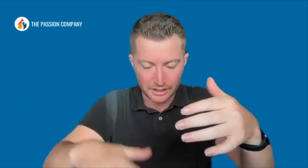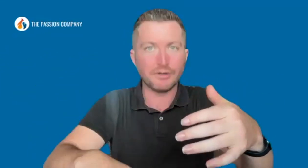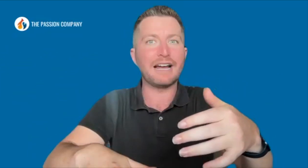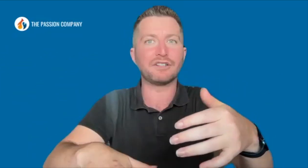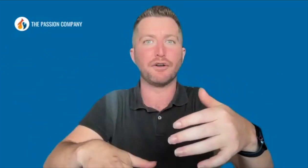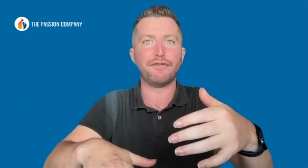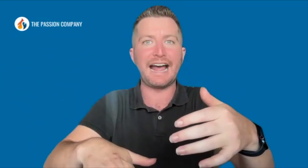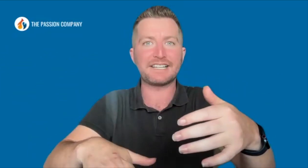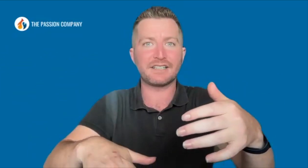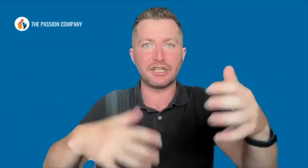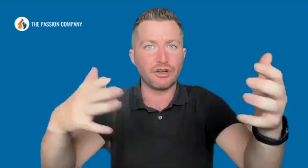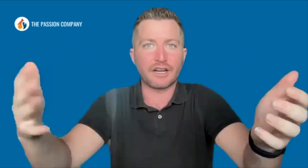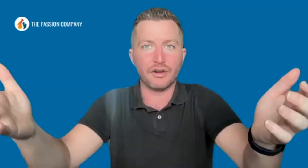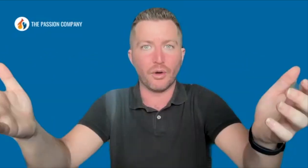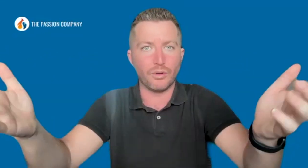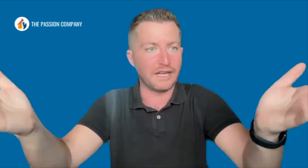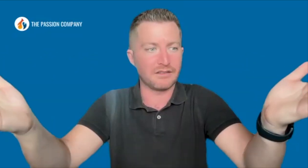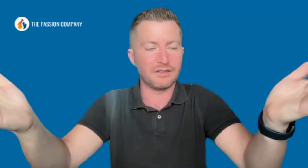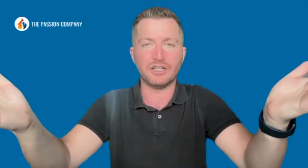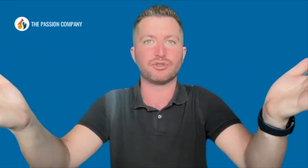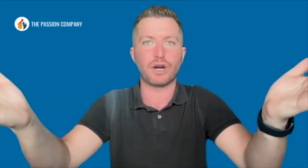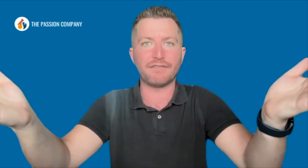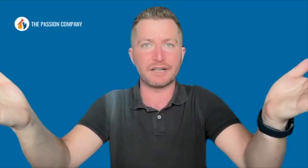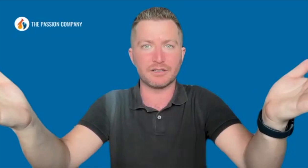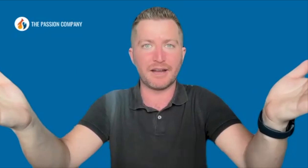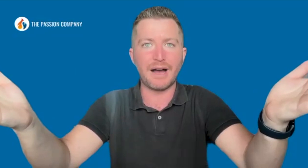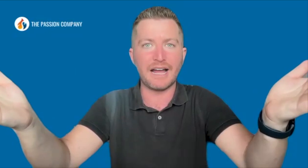go down so fast, and you're not going to know, like, you didn't drive regular amount of miles.